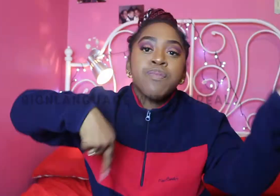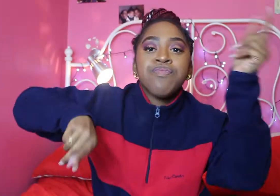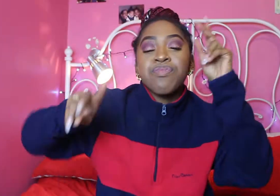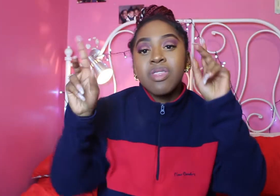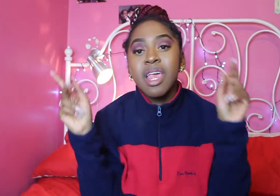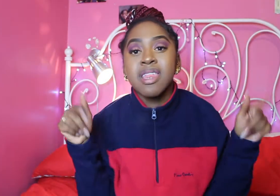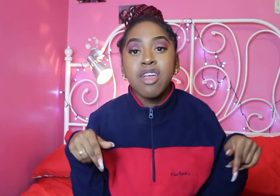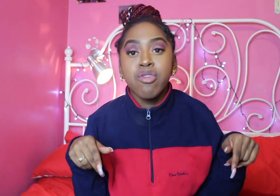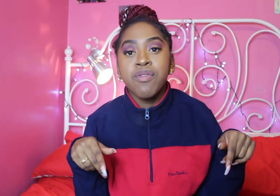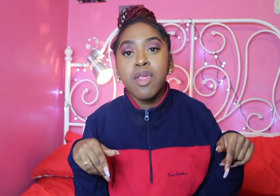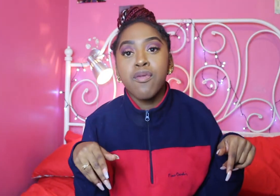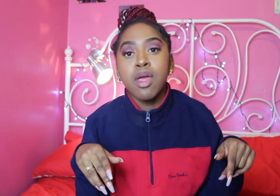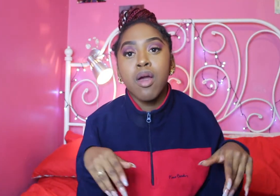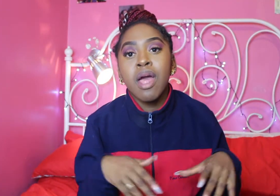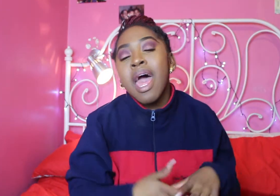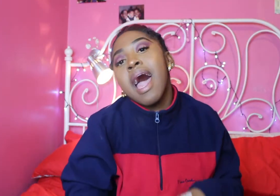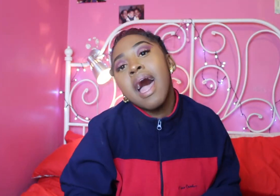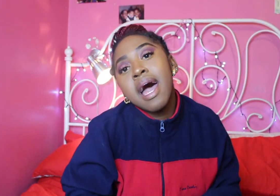Stay tuned for this video and